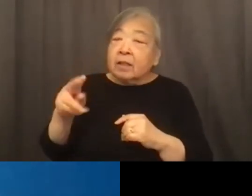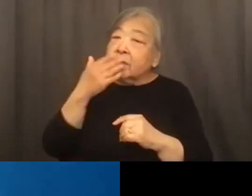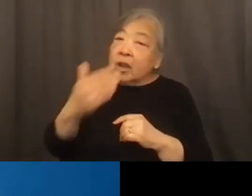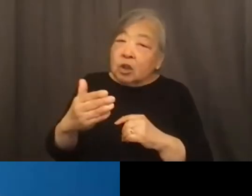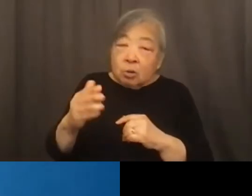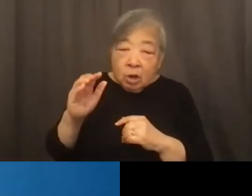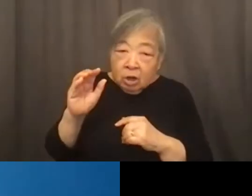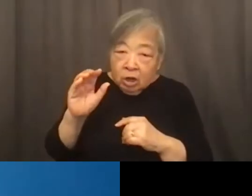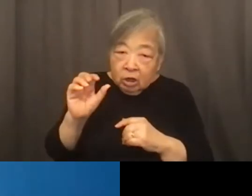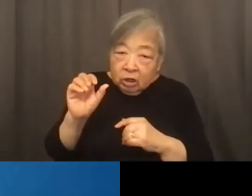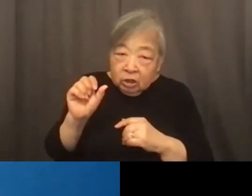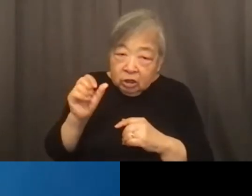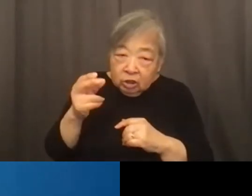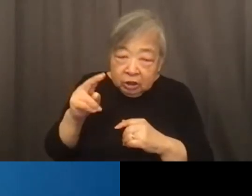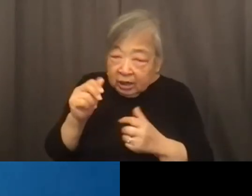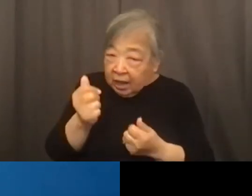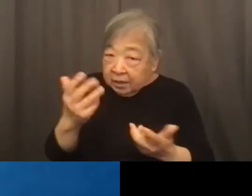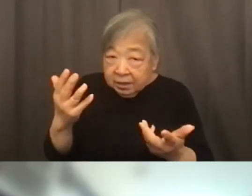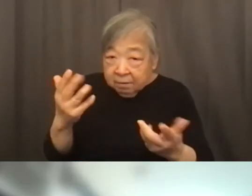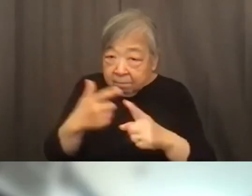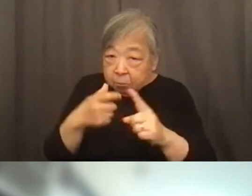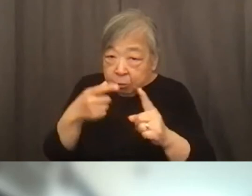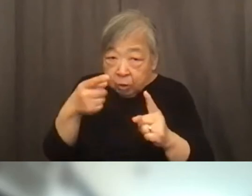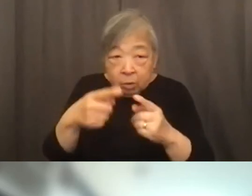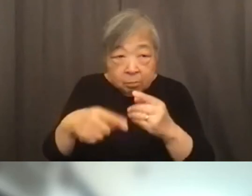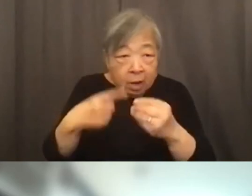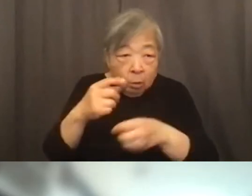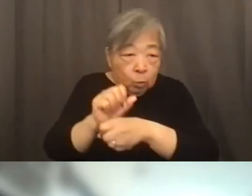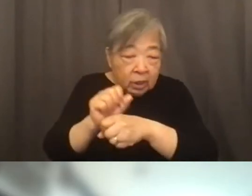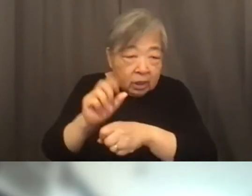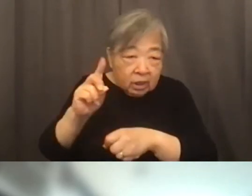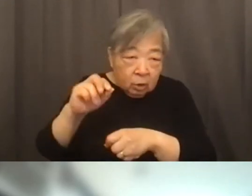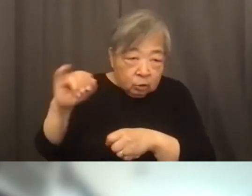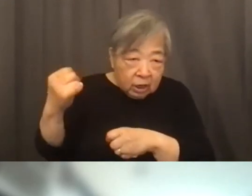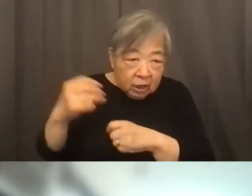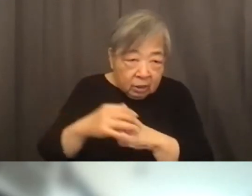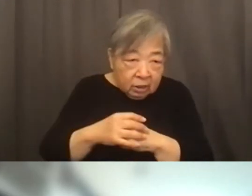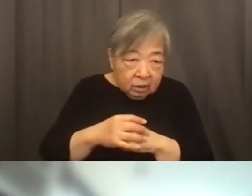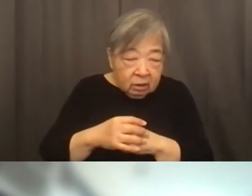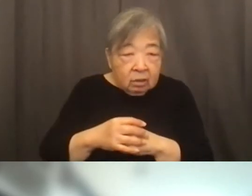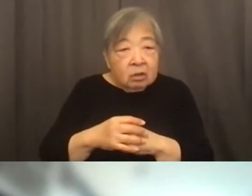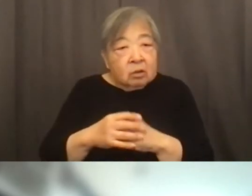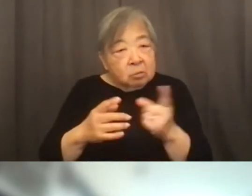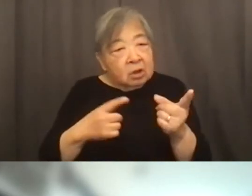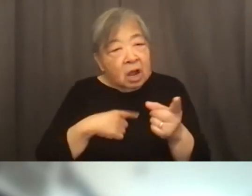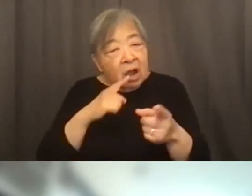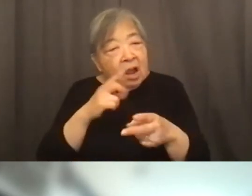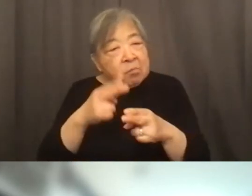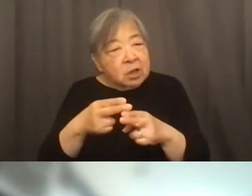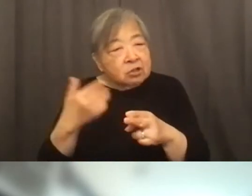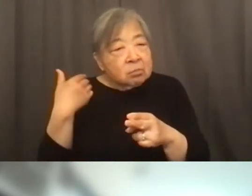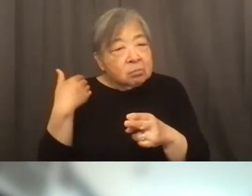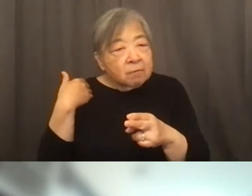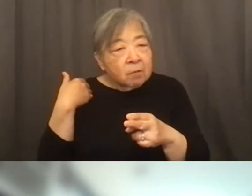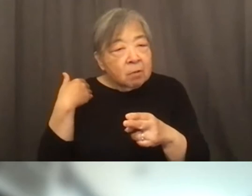from you about folks that might be working with DOJ well as I had mentioned earlier we